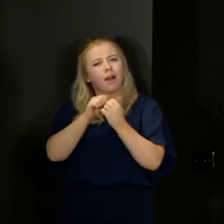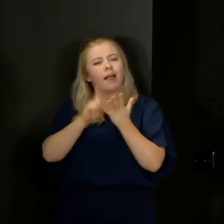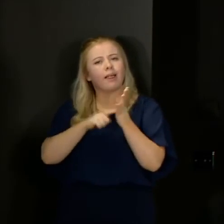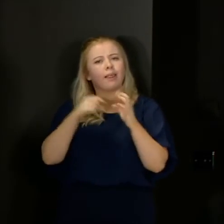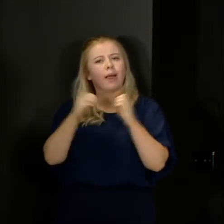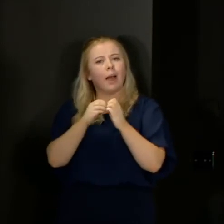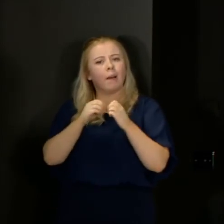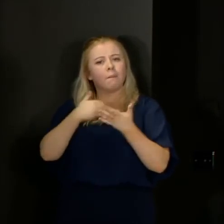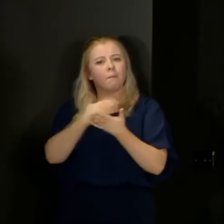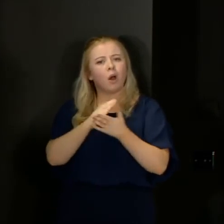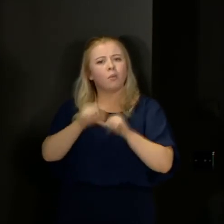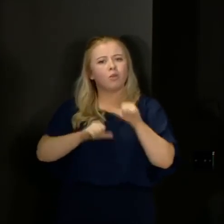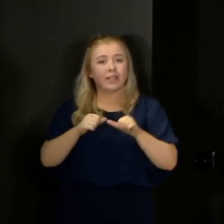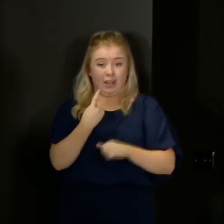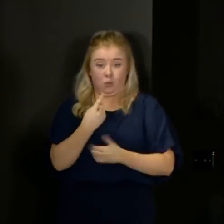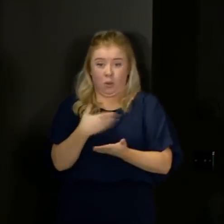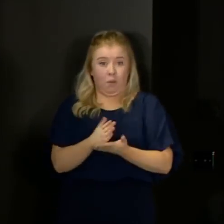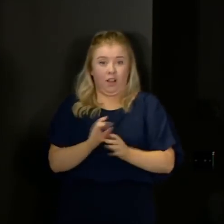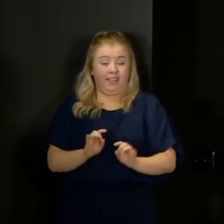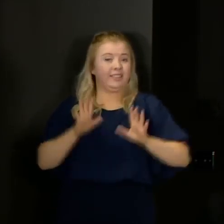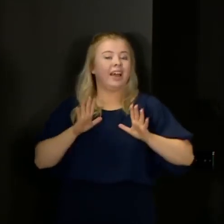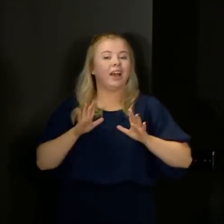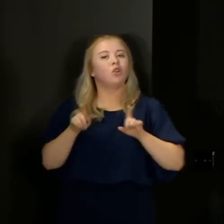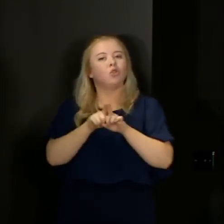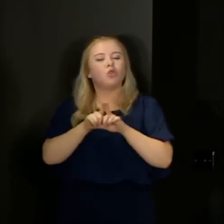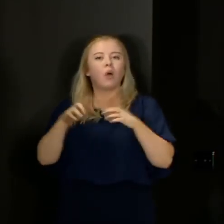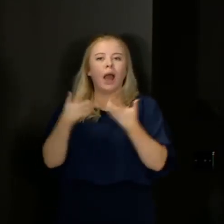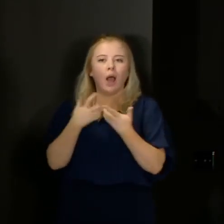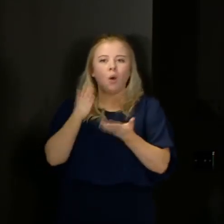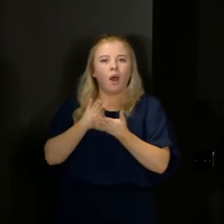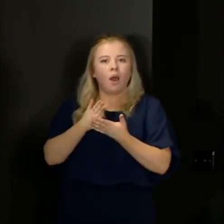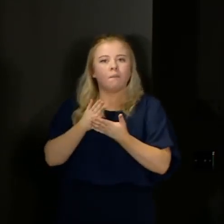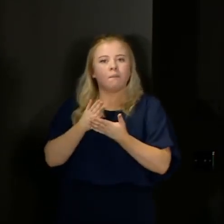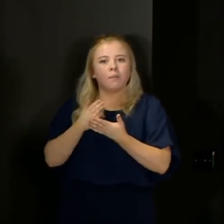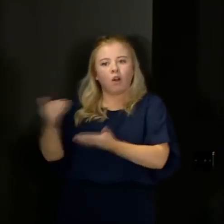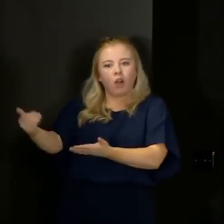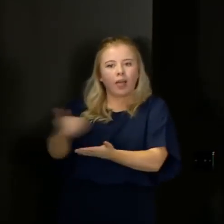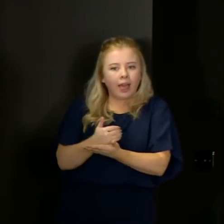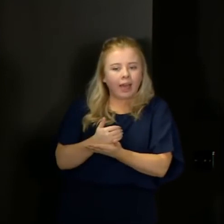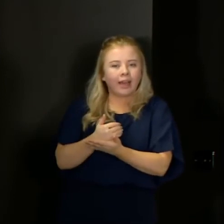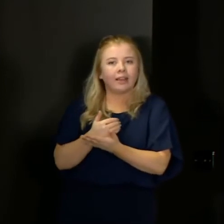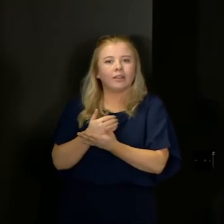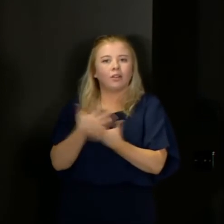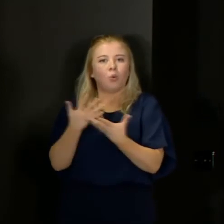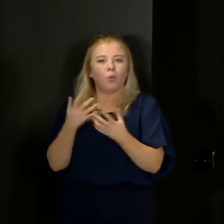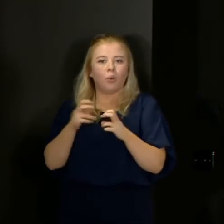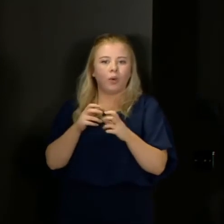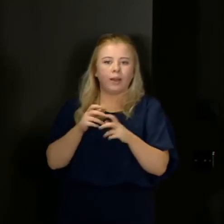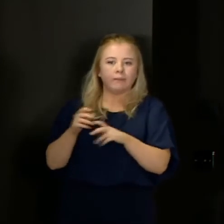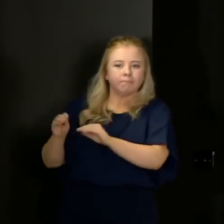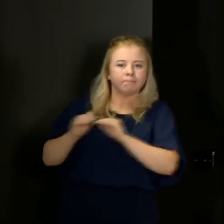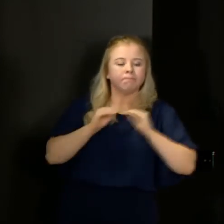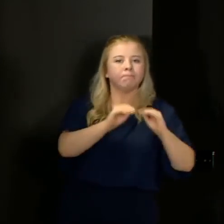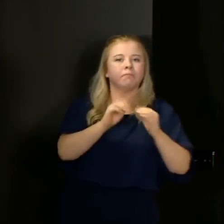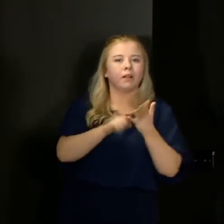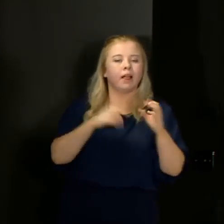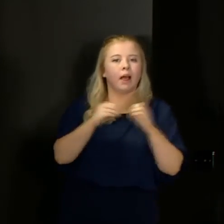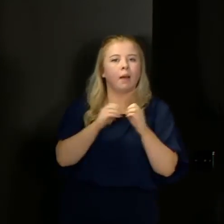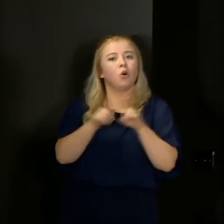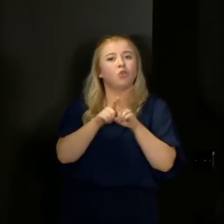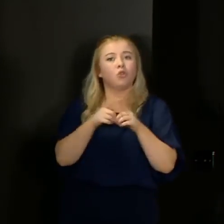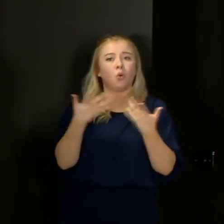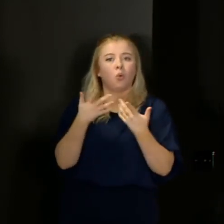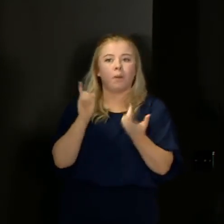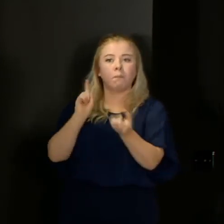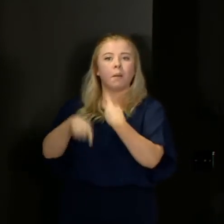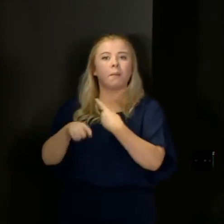the process is only one aspect of it. It's also how you sample it, how you get it to the lab and then how you return that result back to a patient as well. That should all